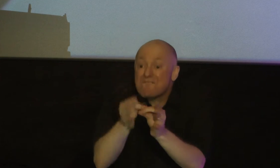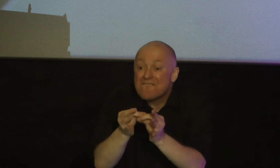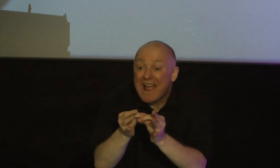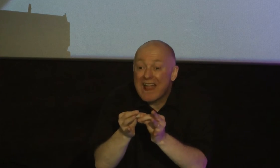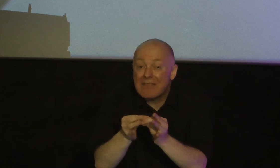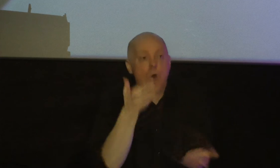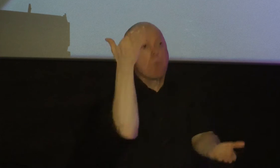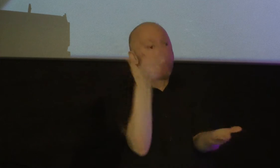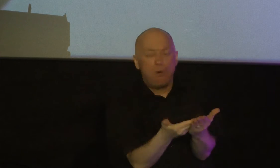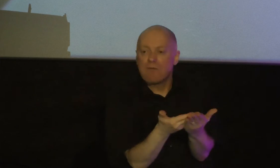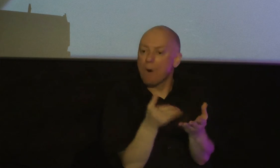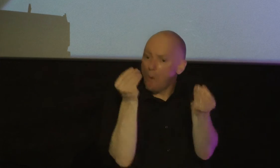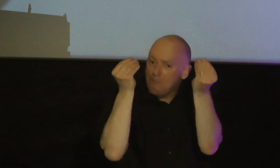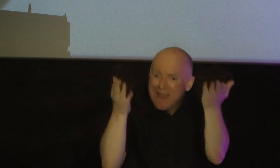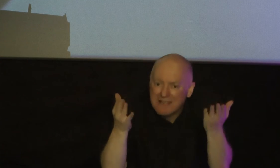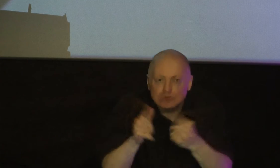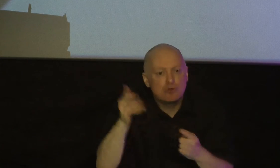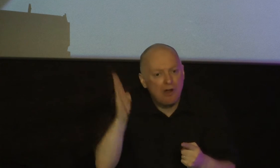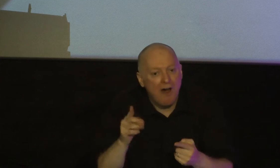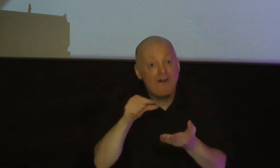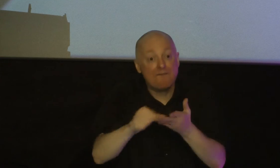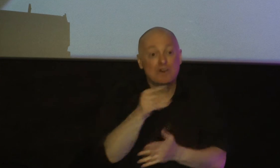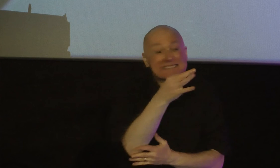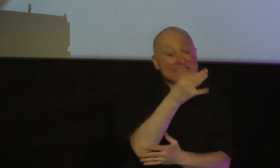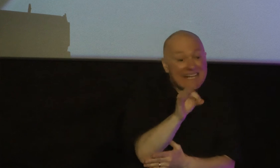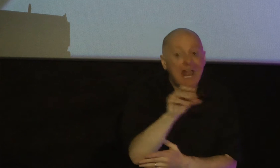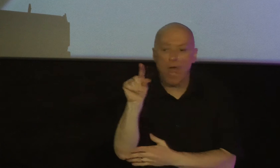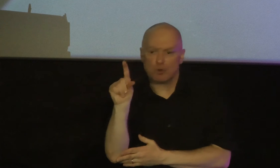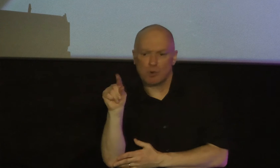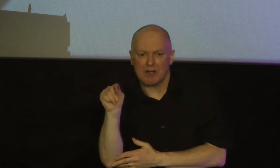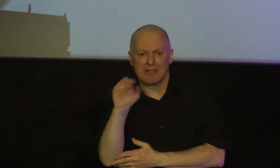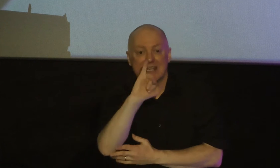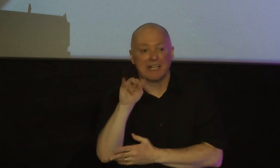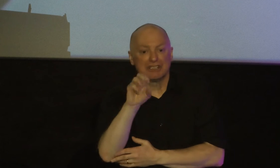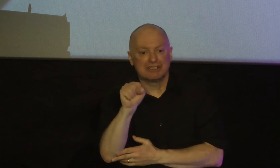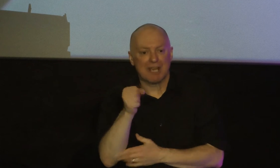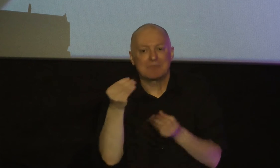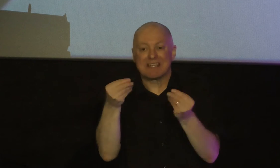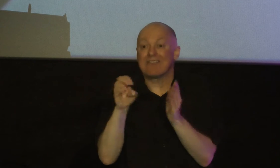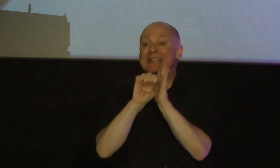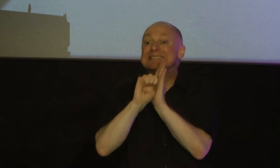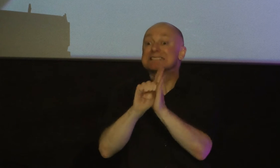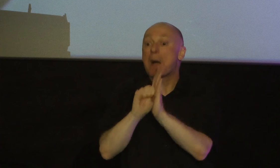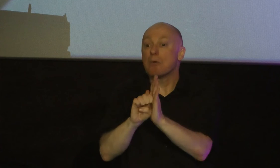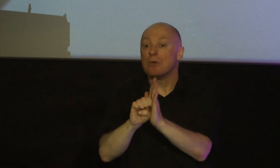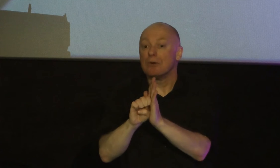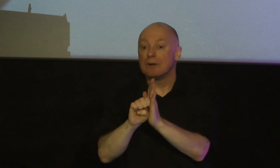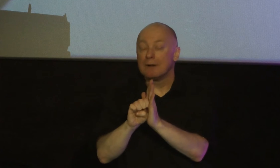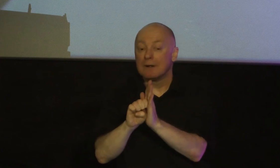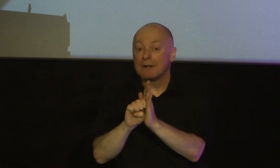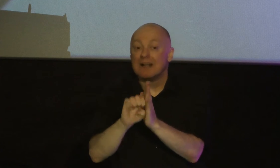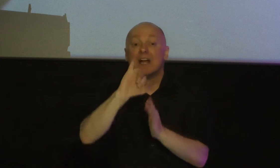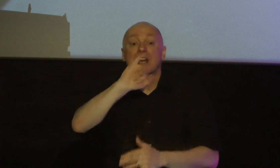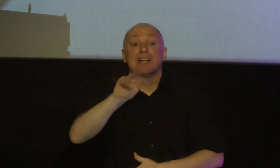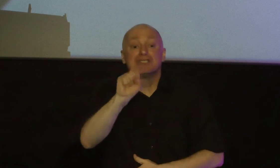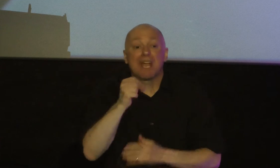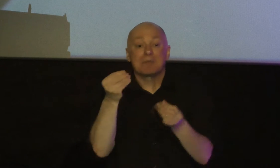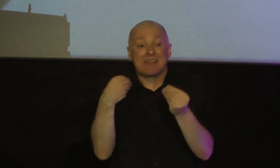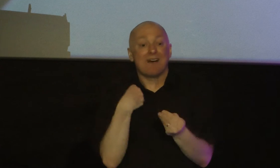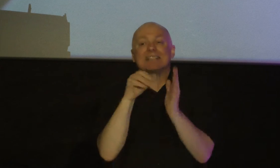to the word of god and in verses 19 to 20 he gives us an example of it he gives us an example of real